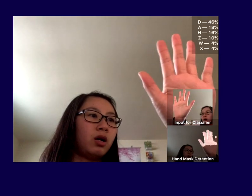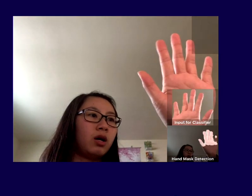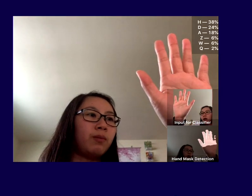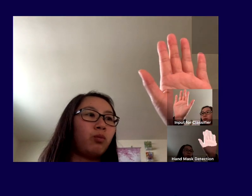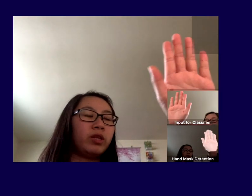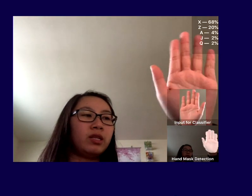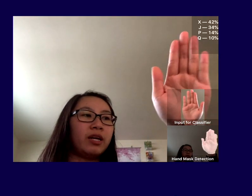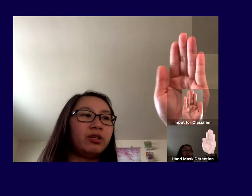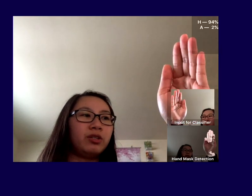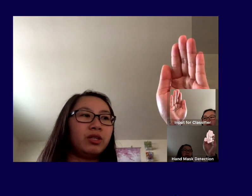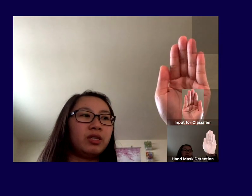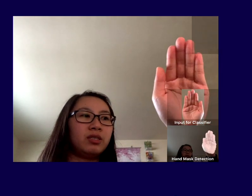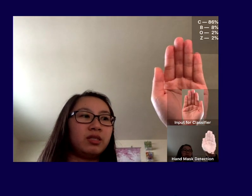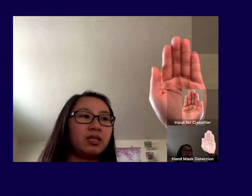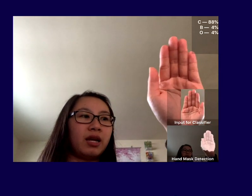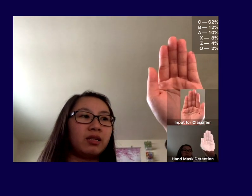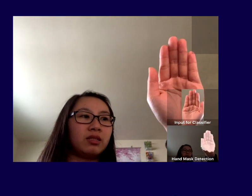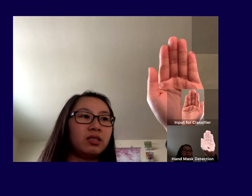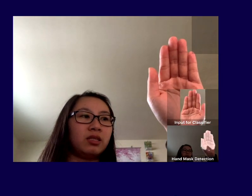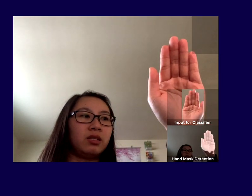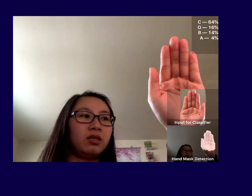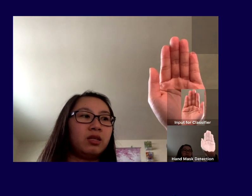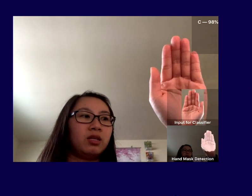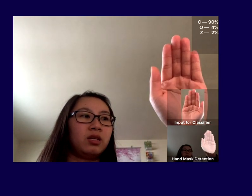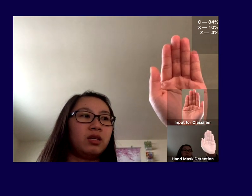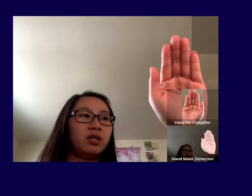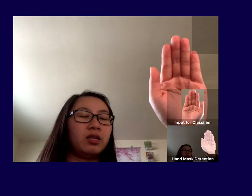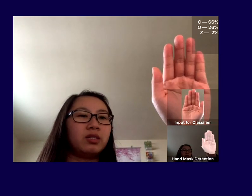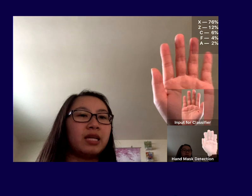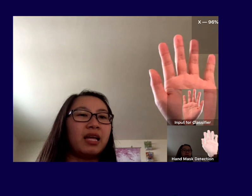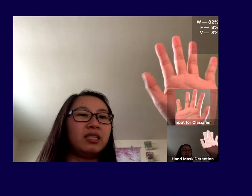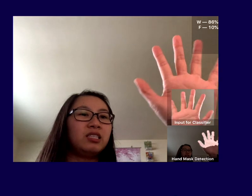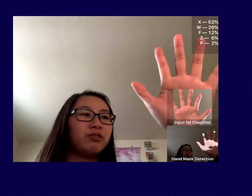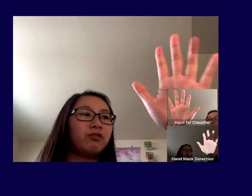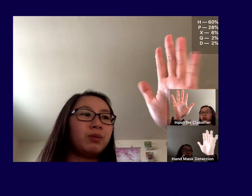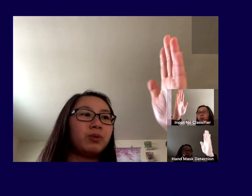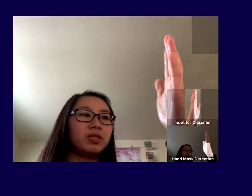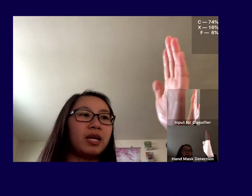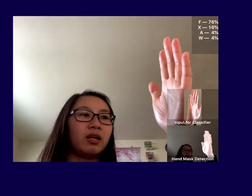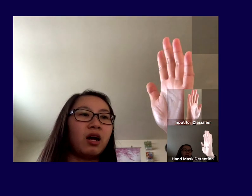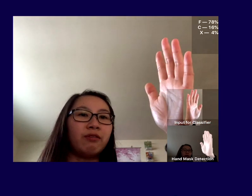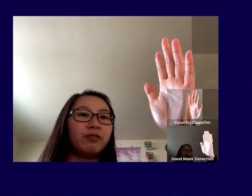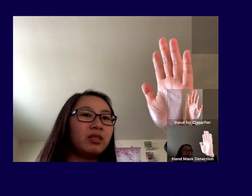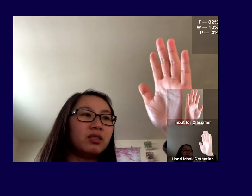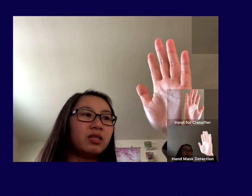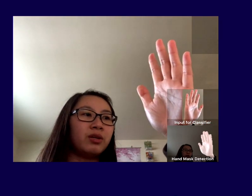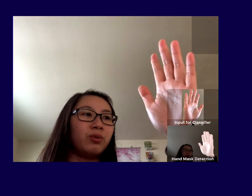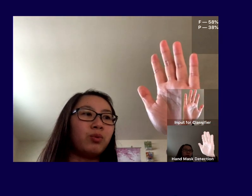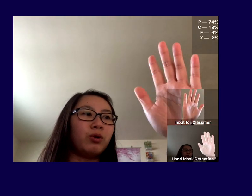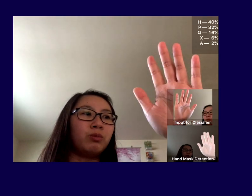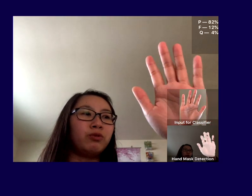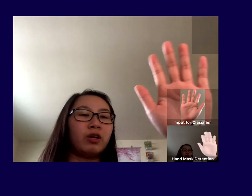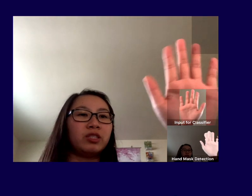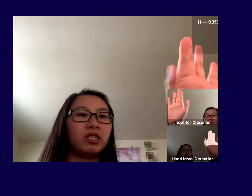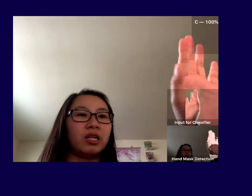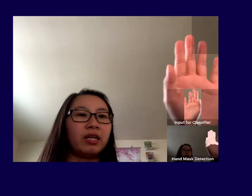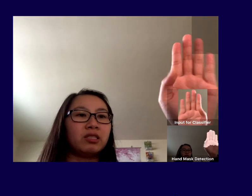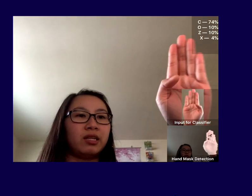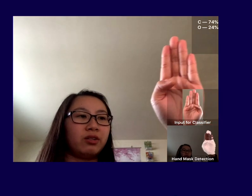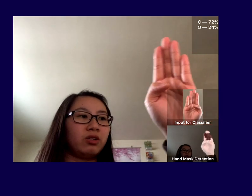When the letter is detected is at least 50% confidence it will move on to the next letter.